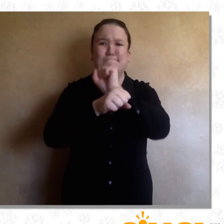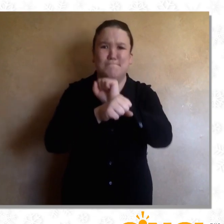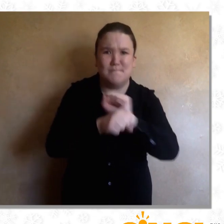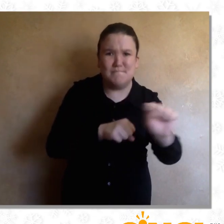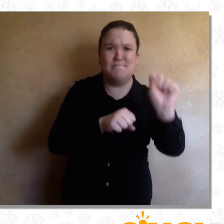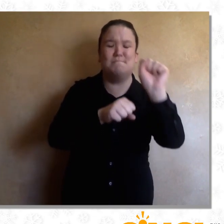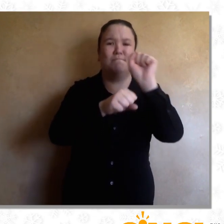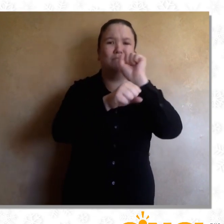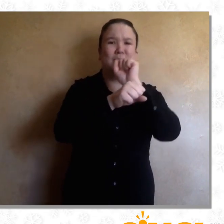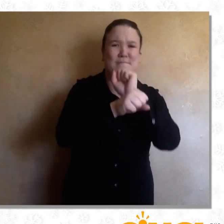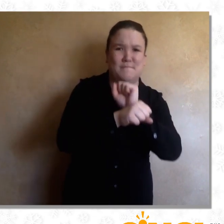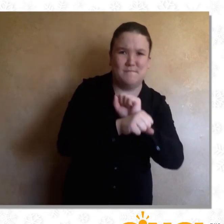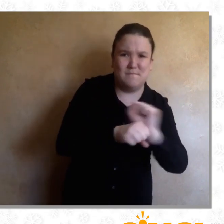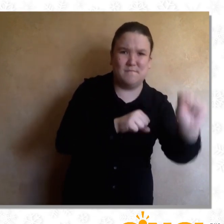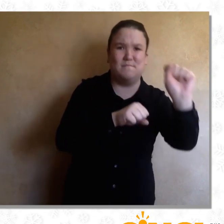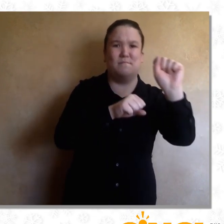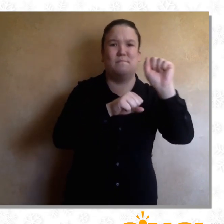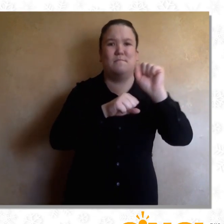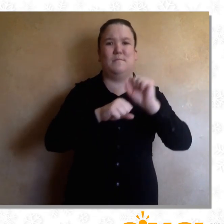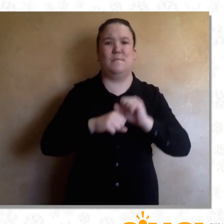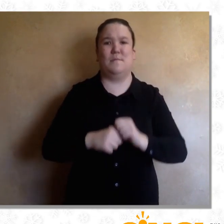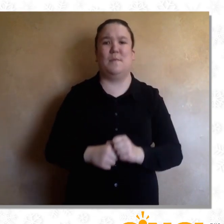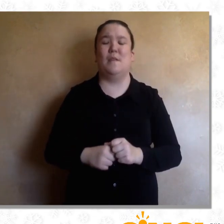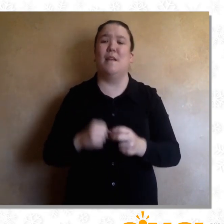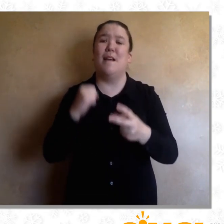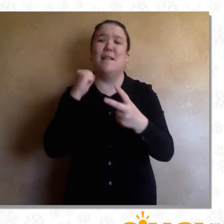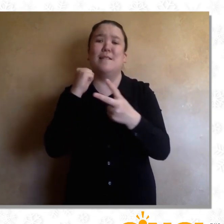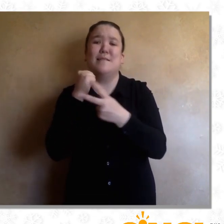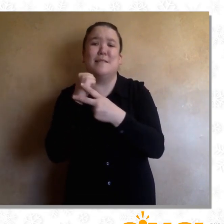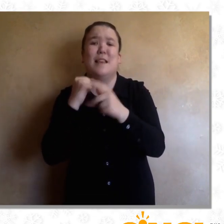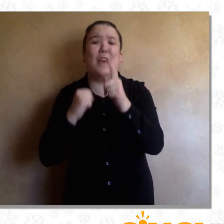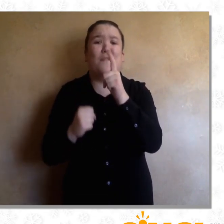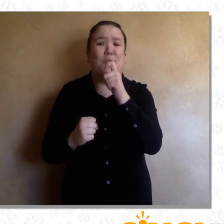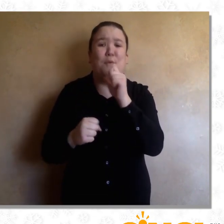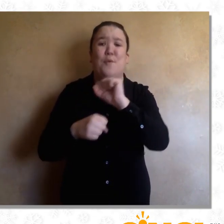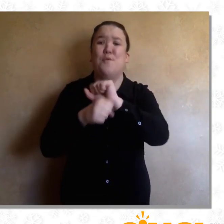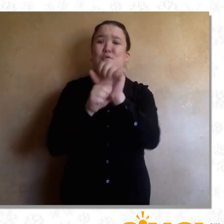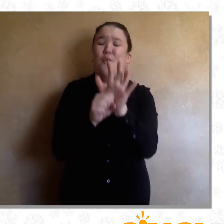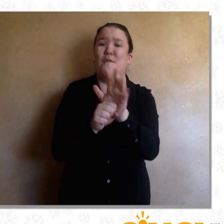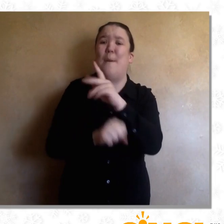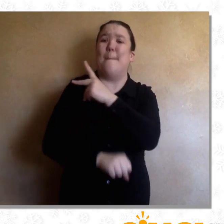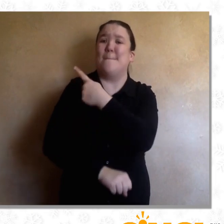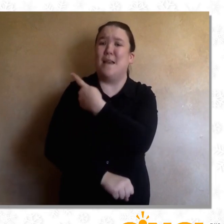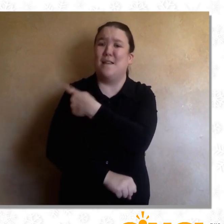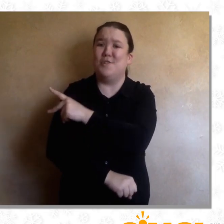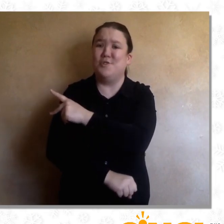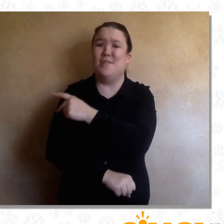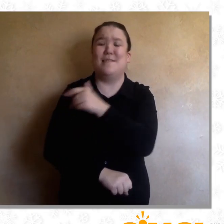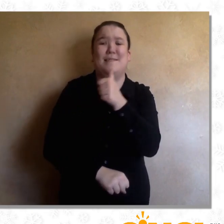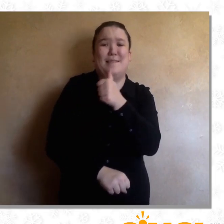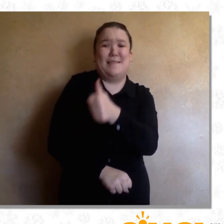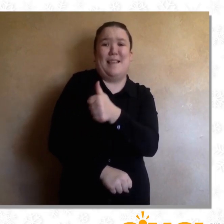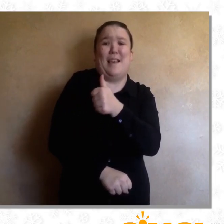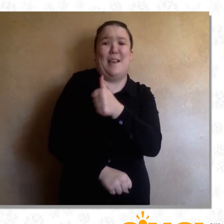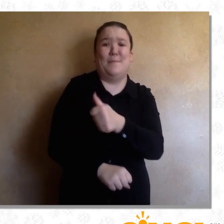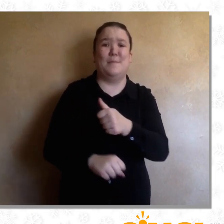workers strive, To keep all those who have